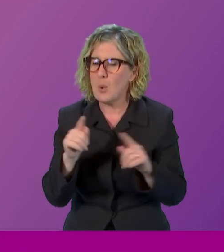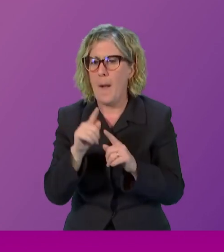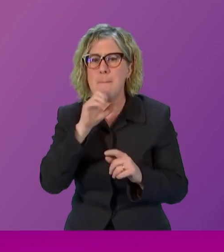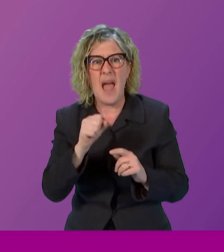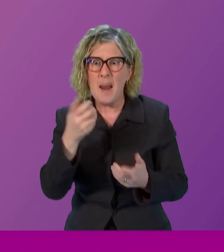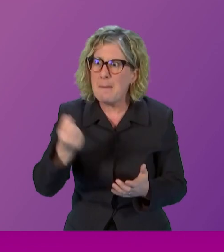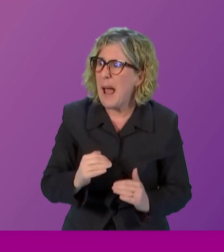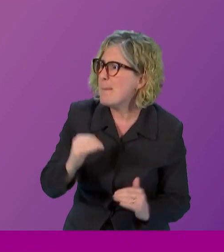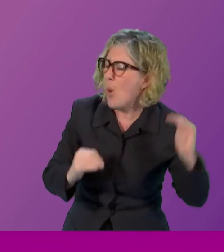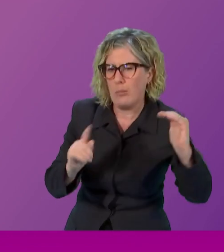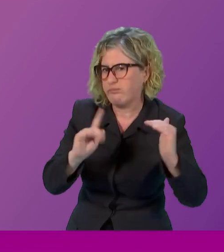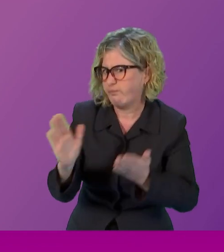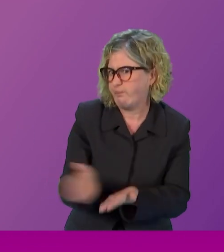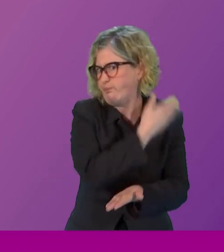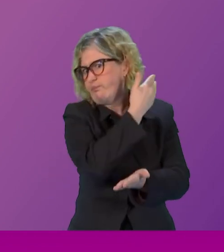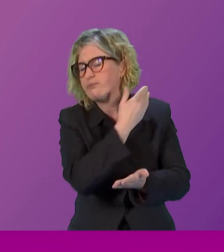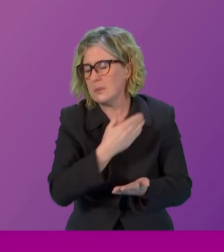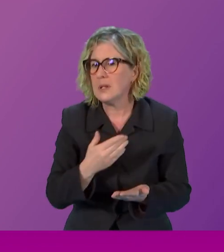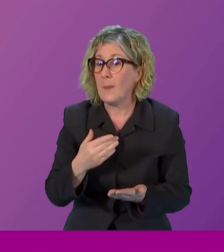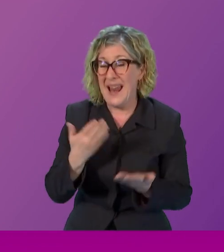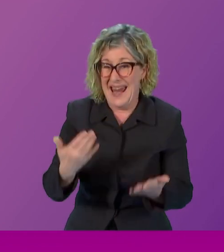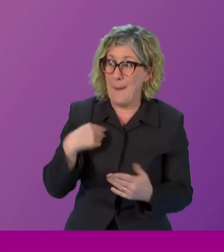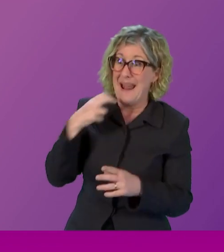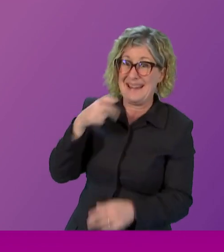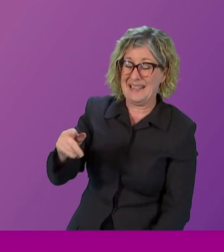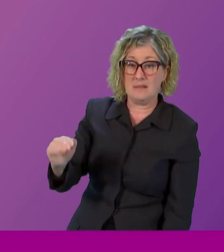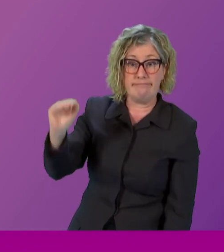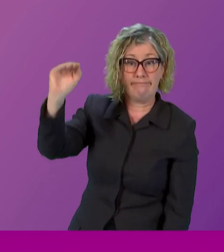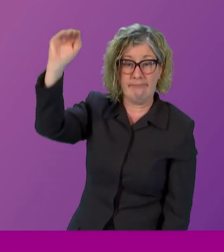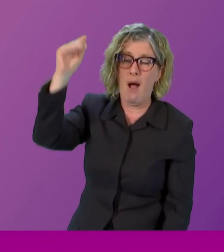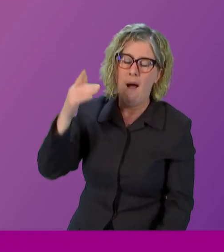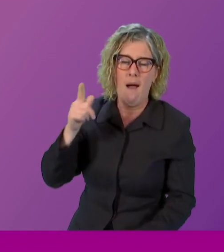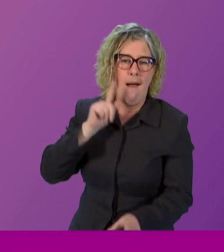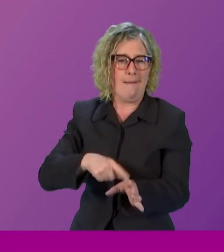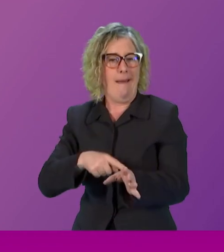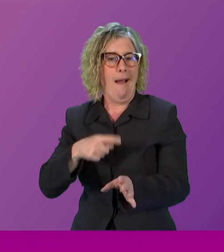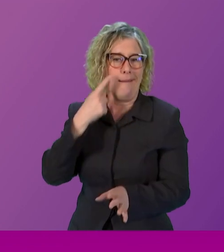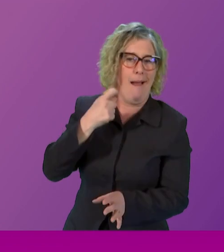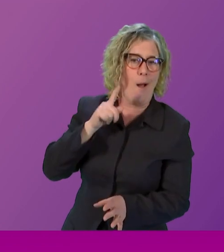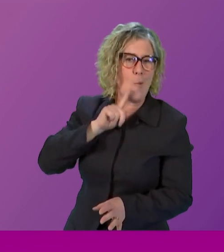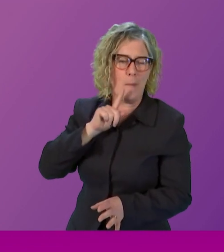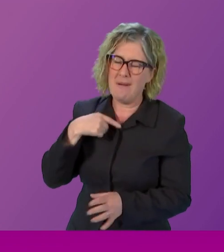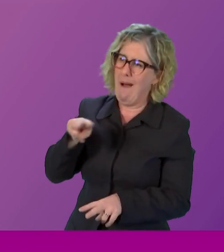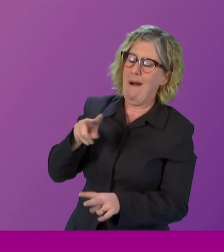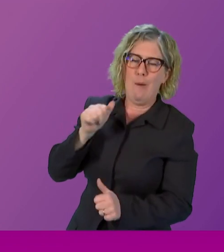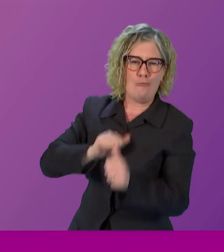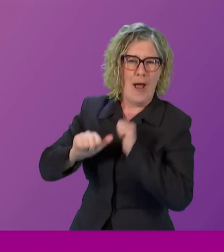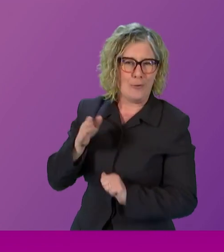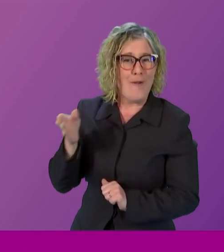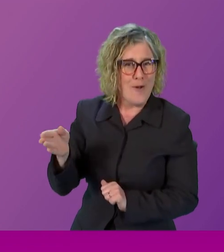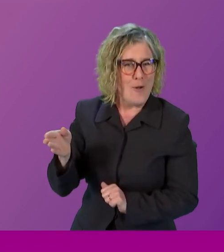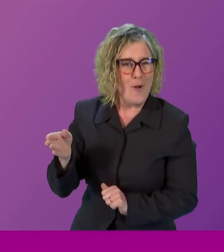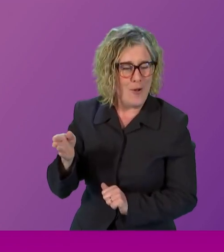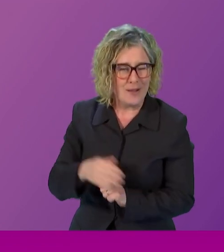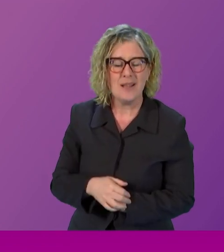she is now a young woman a wonderful young woman who I am extremely proud of and when I look at the world today